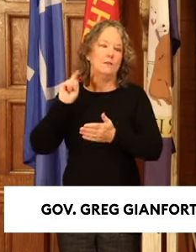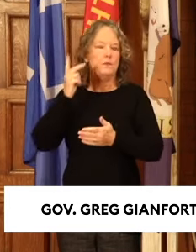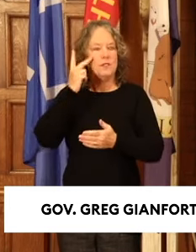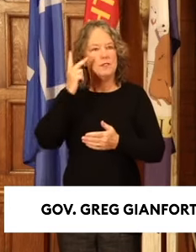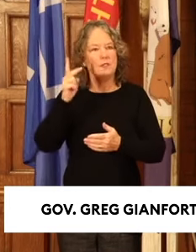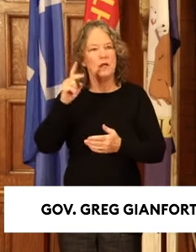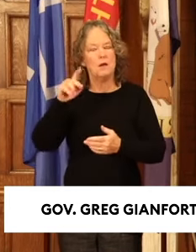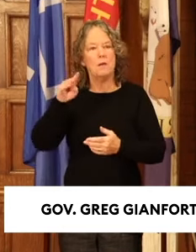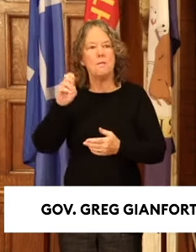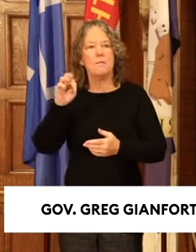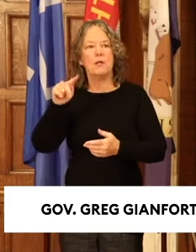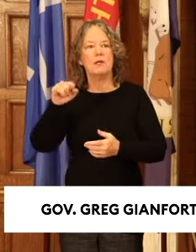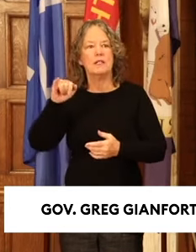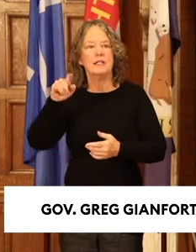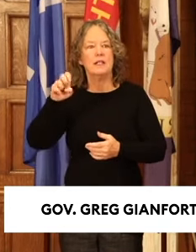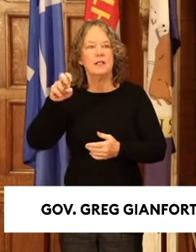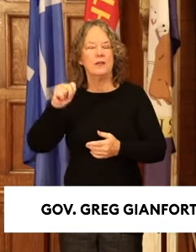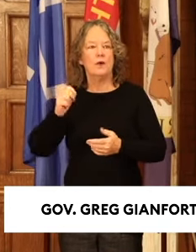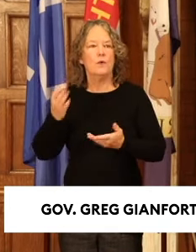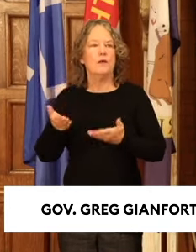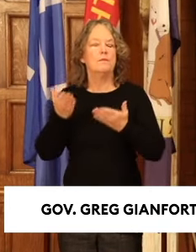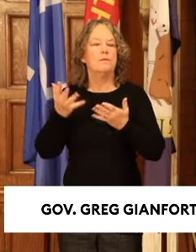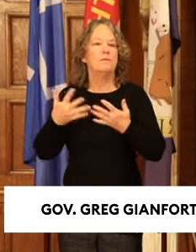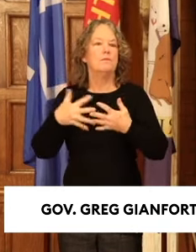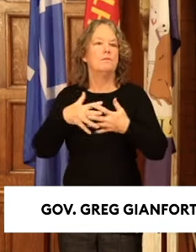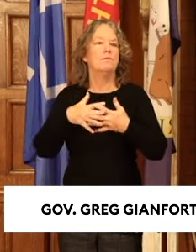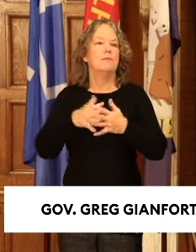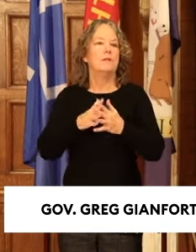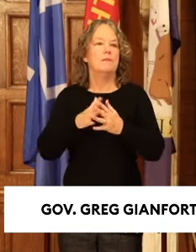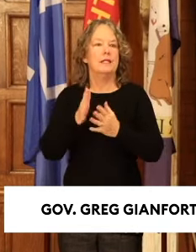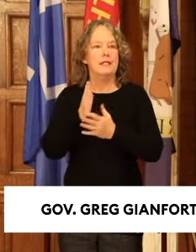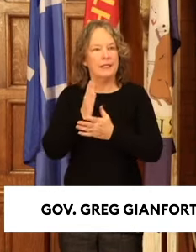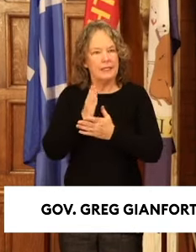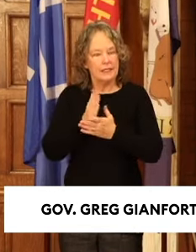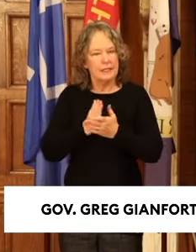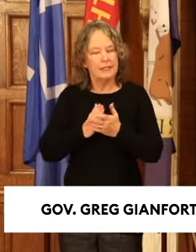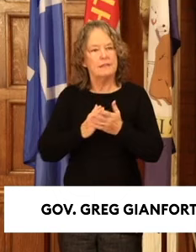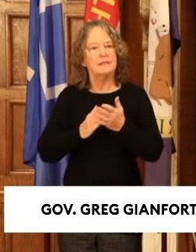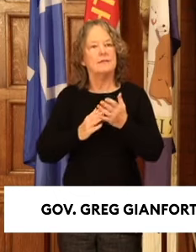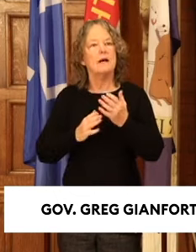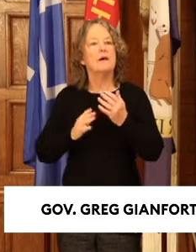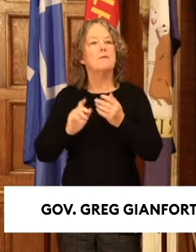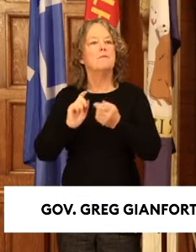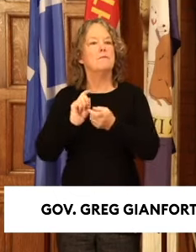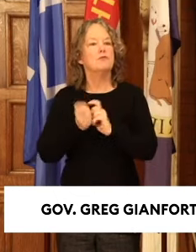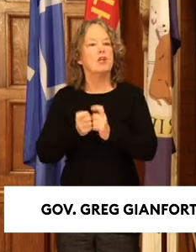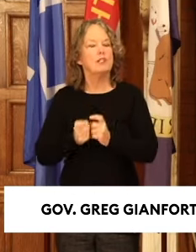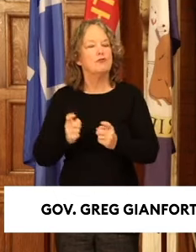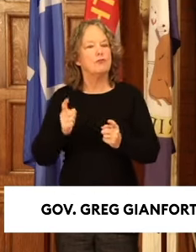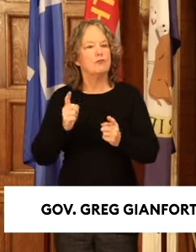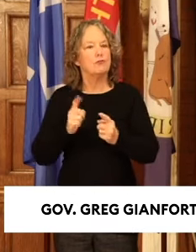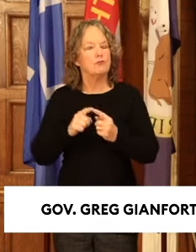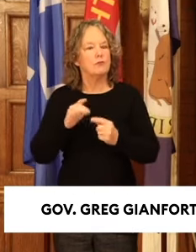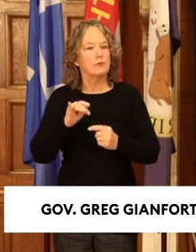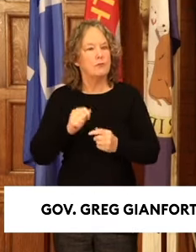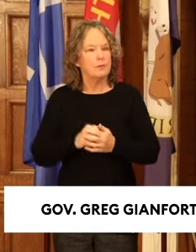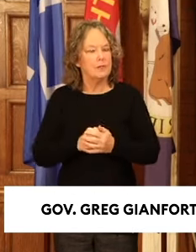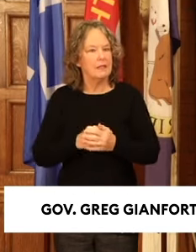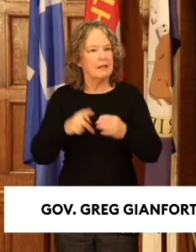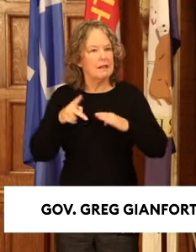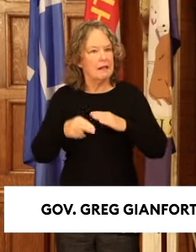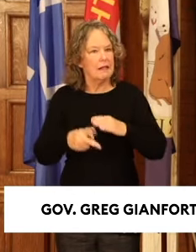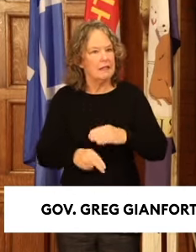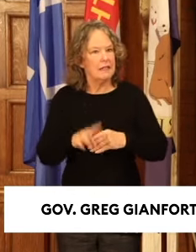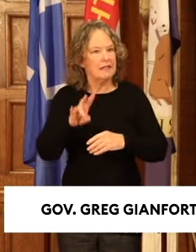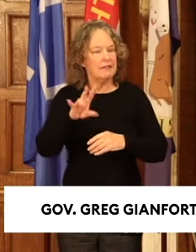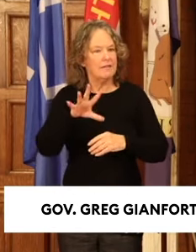bring a bill implementing some of the changes to marijuana revenue funding that you have in your budget, cutting about 75% of the funding